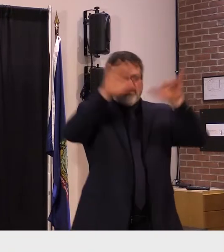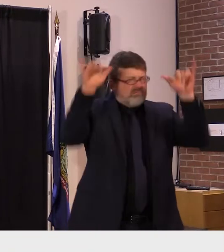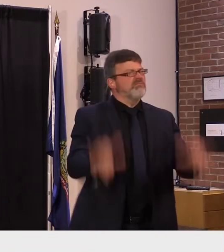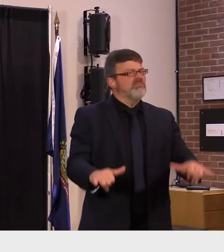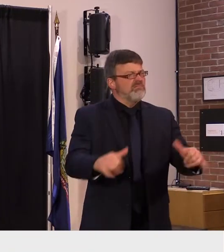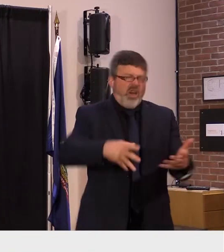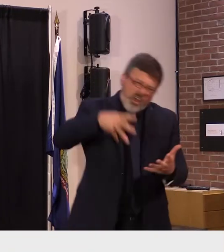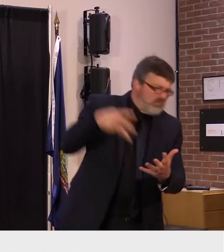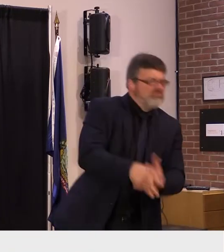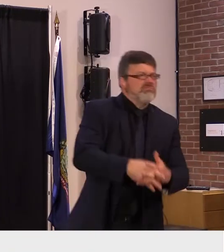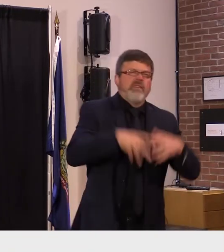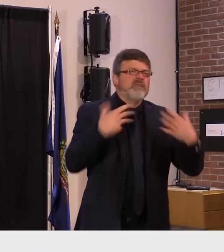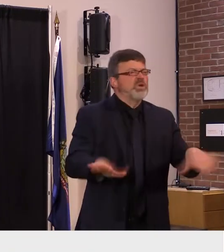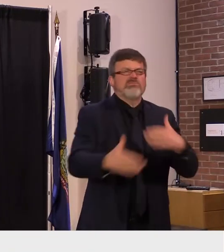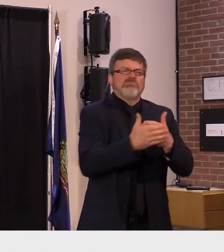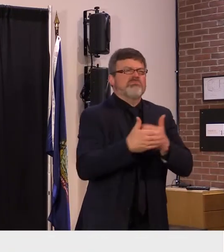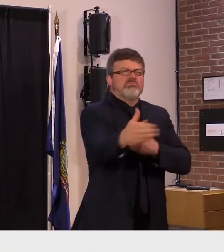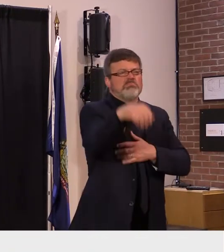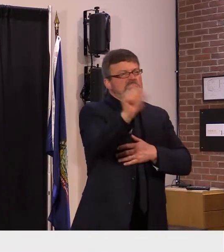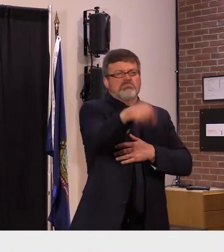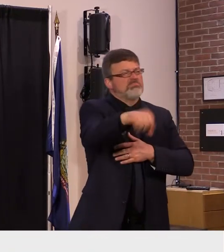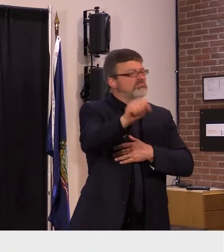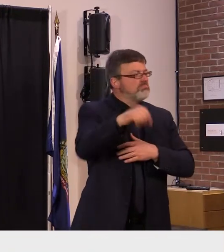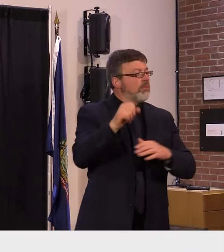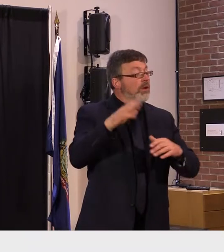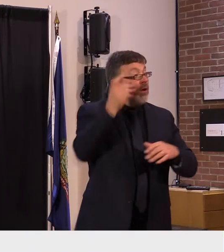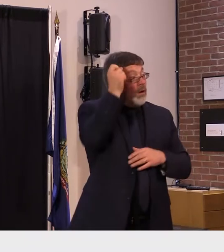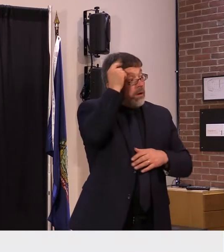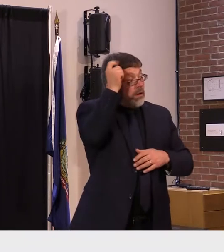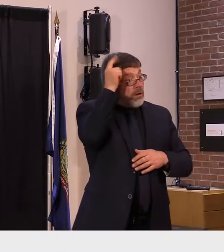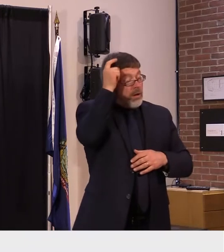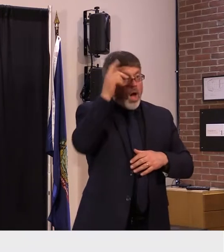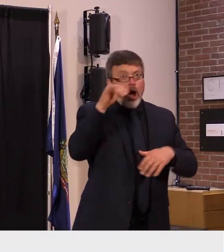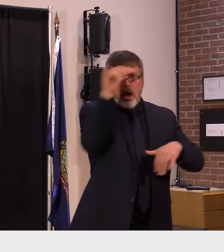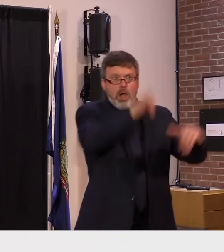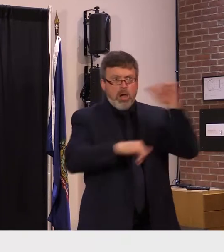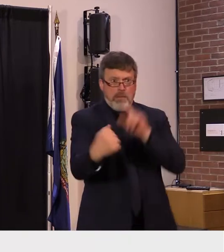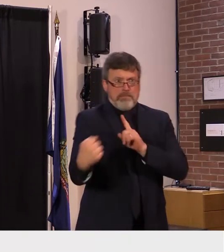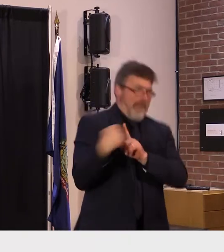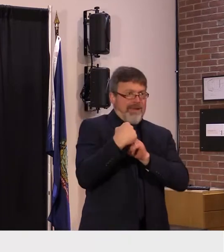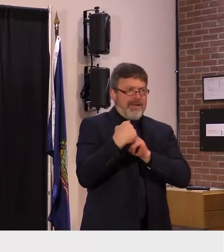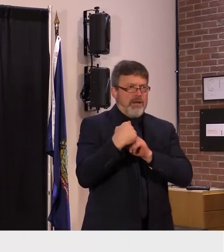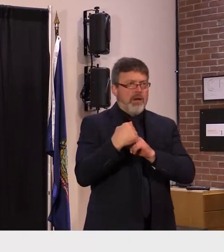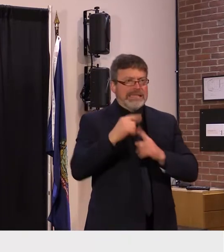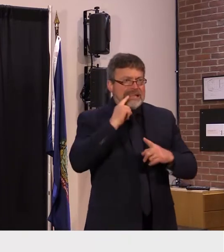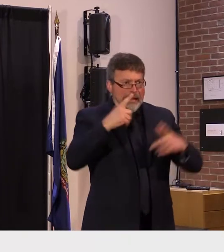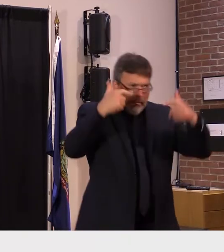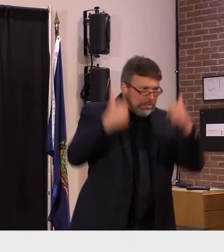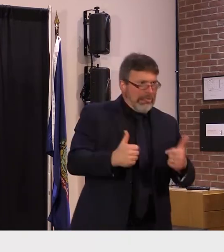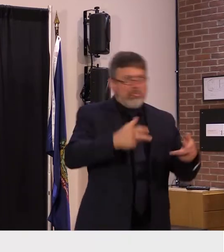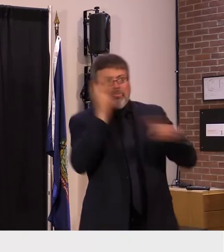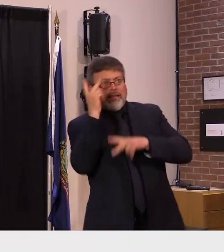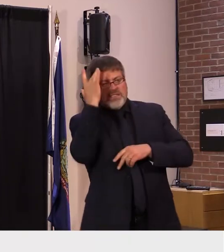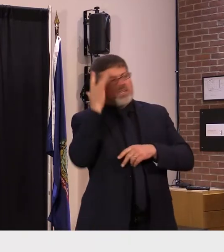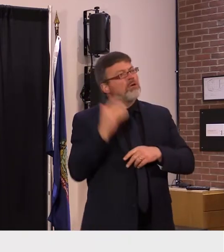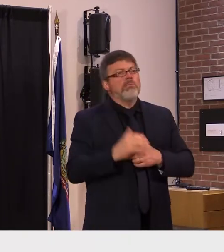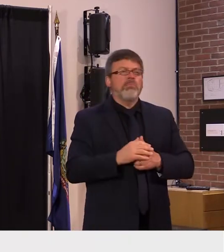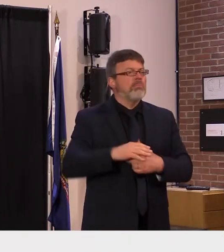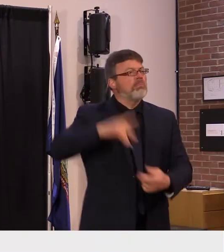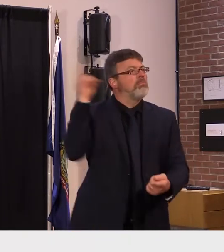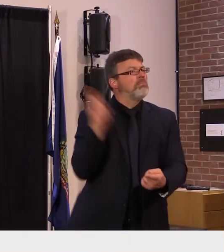the virus is causing less severe illness in vermont which when it comes to protecting the health of vermonters